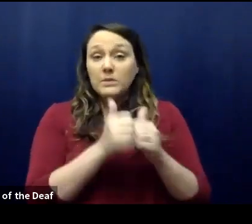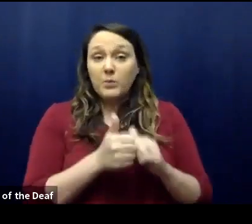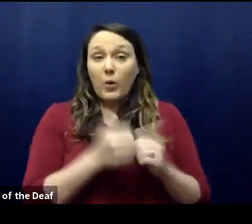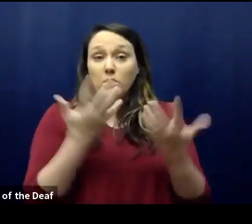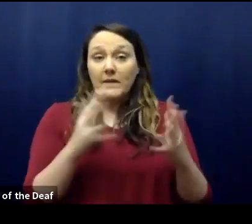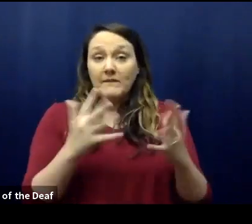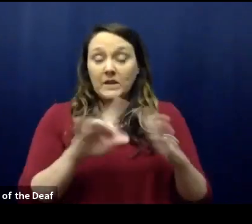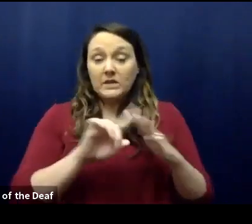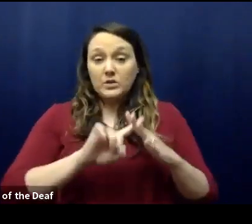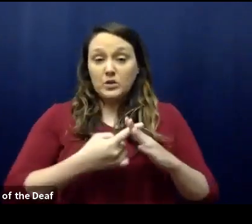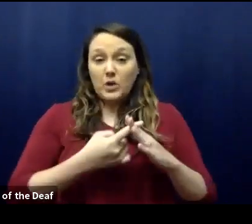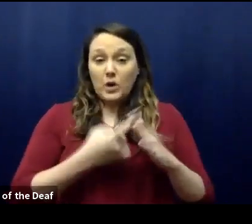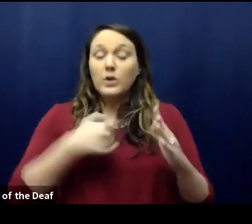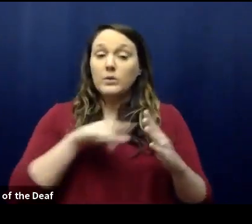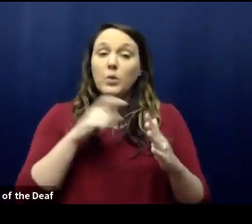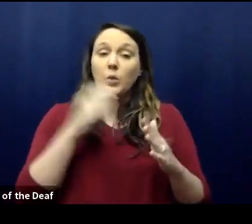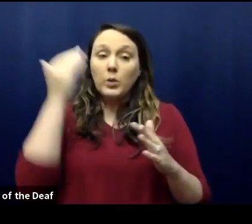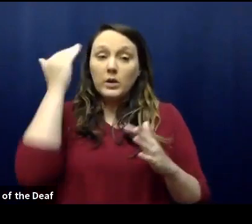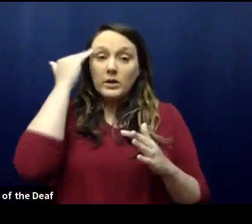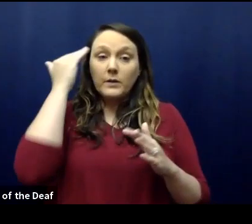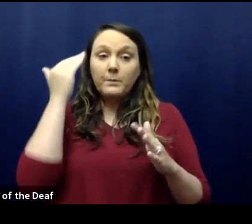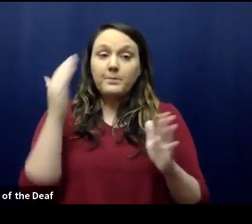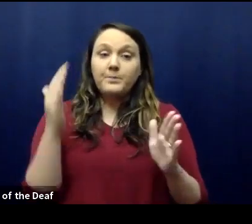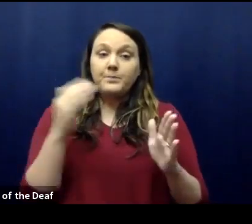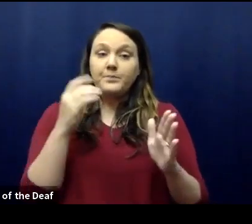everyone to make